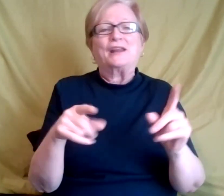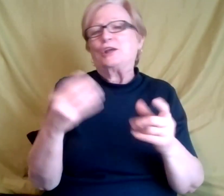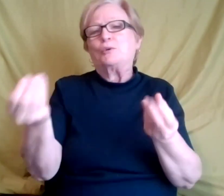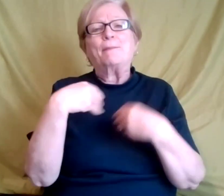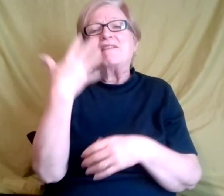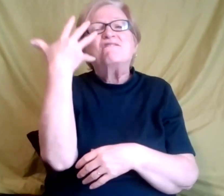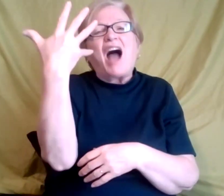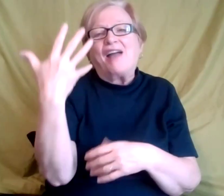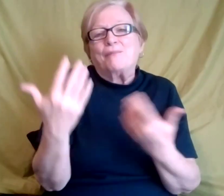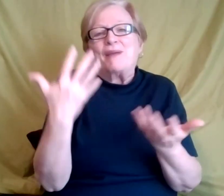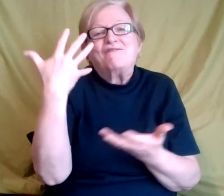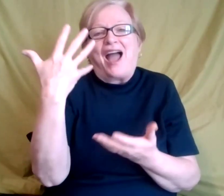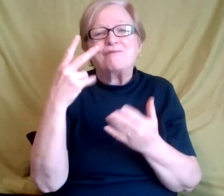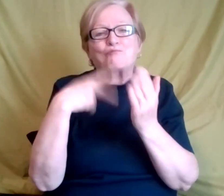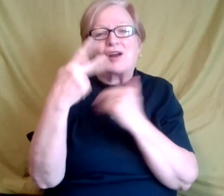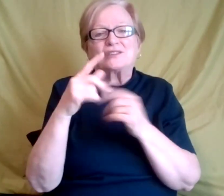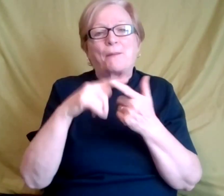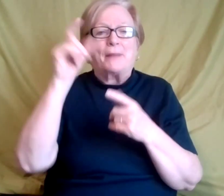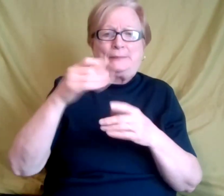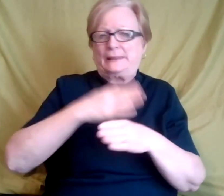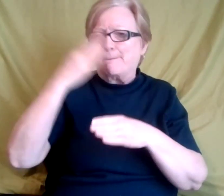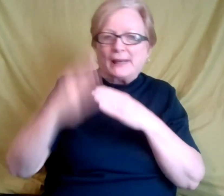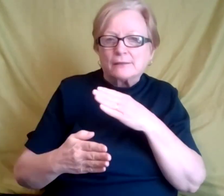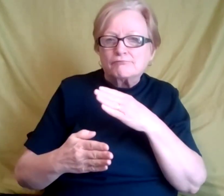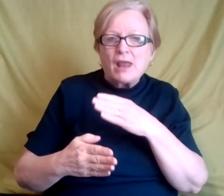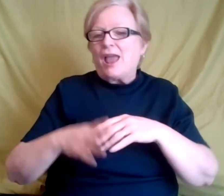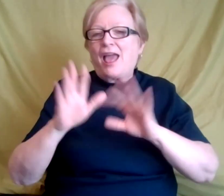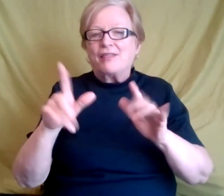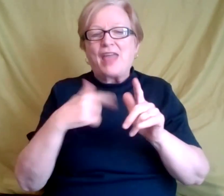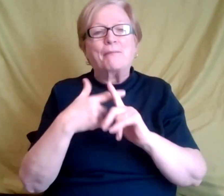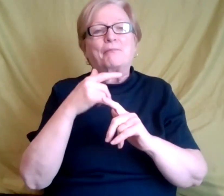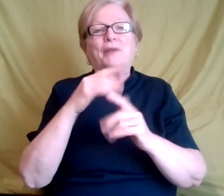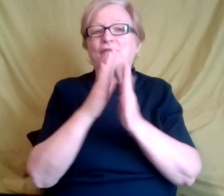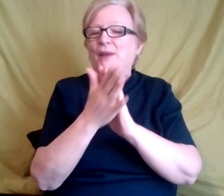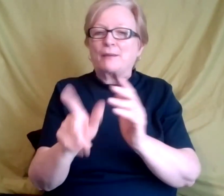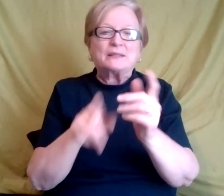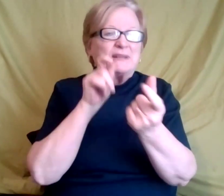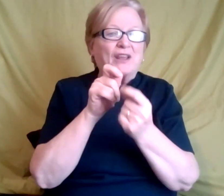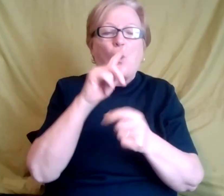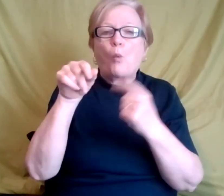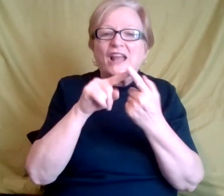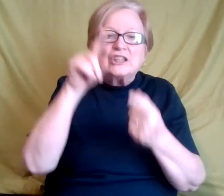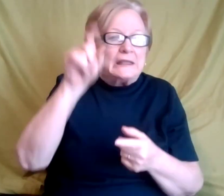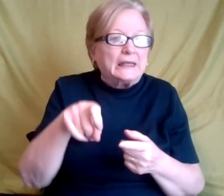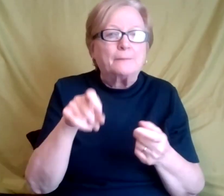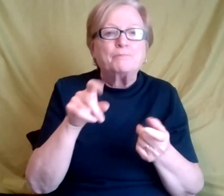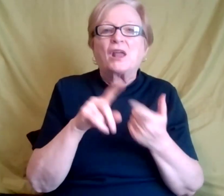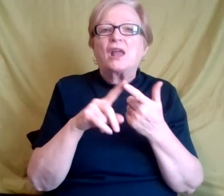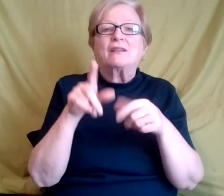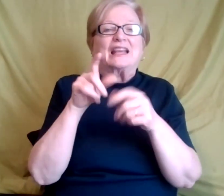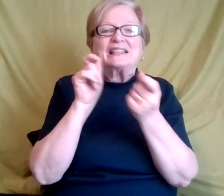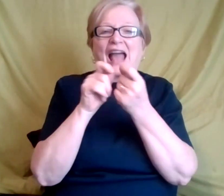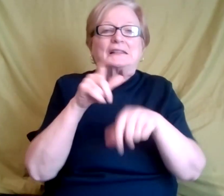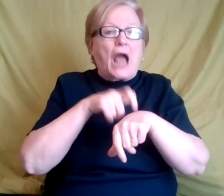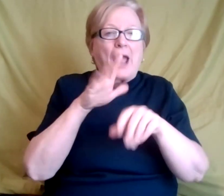projects and, and that had to be completed again, be specific, tell me when you need it, create some details,